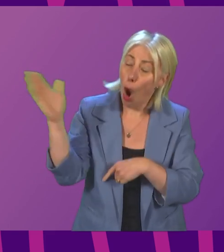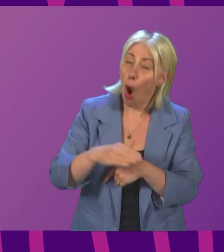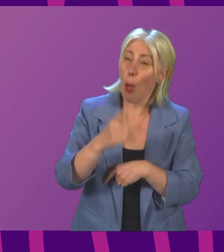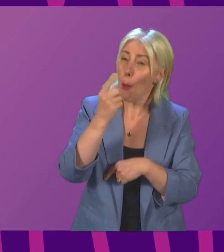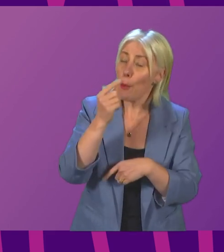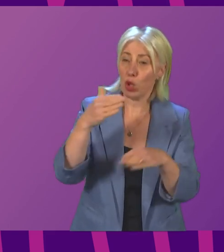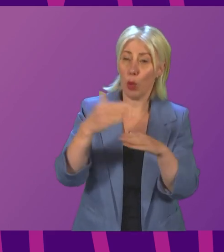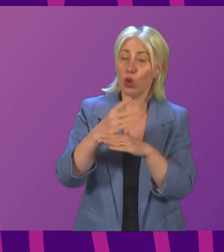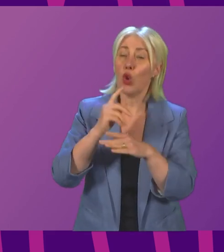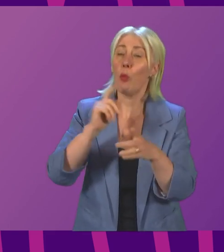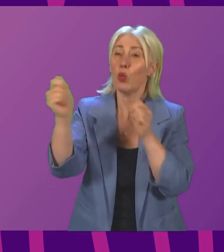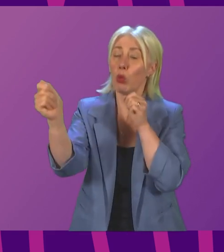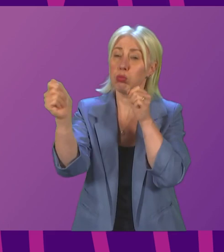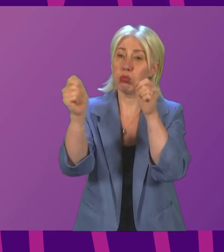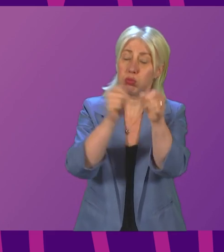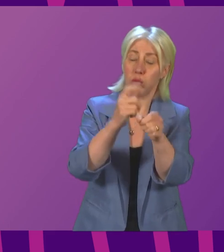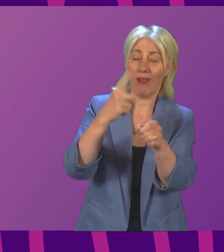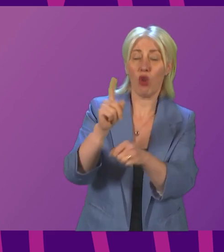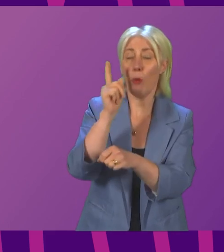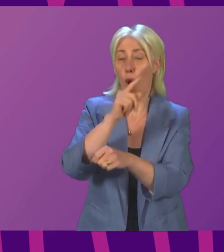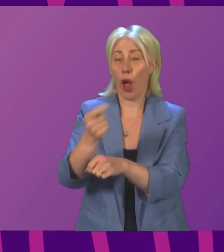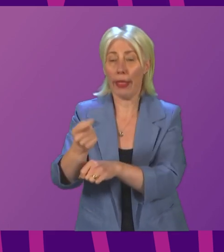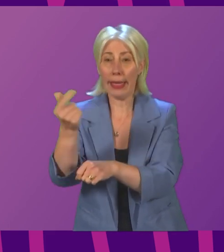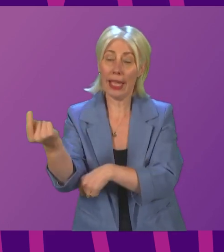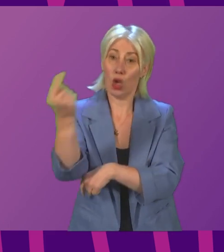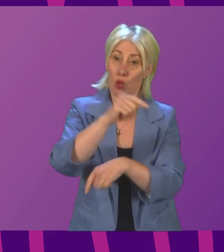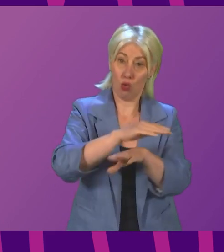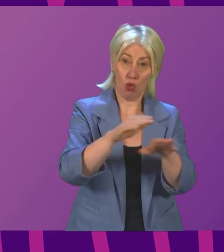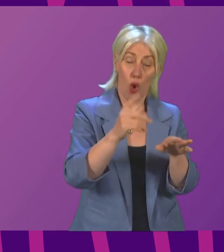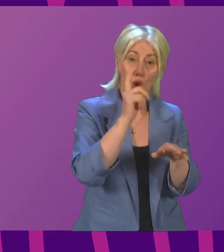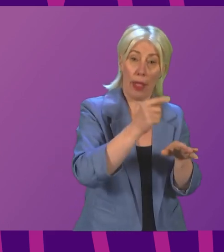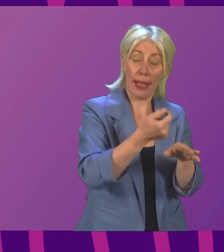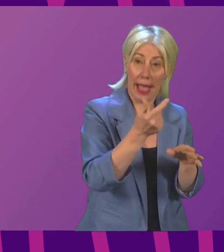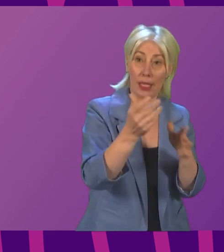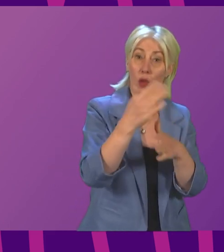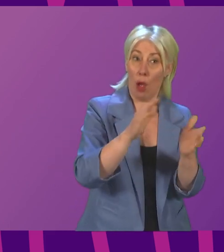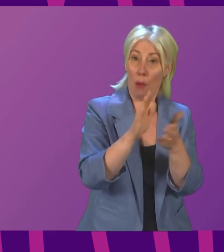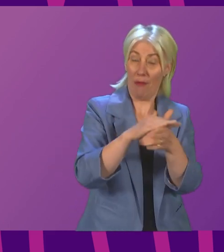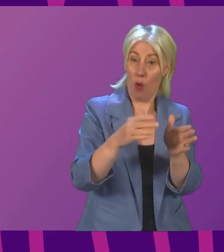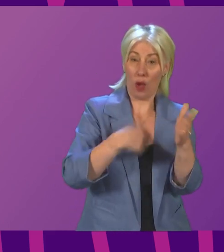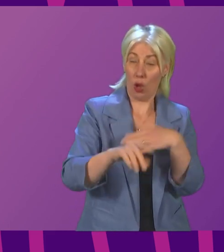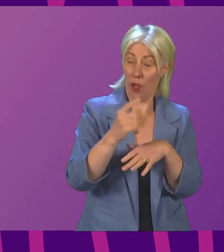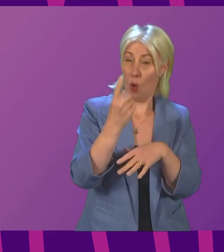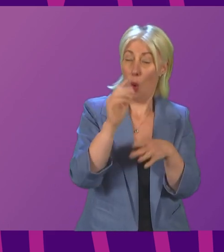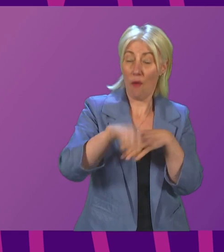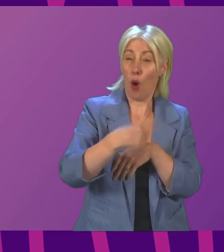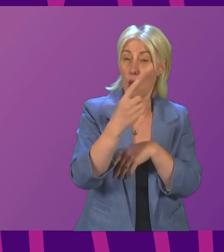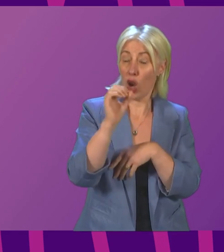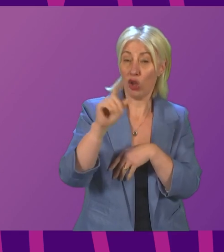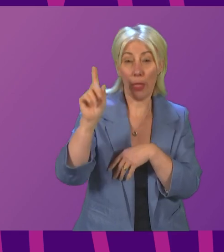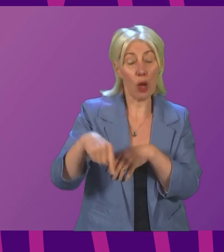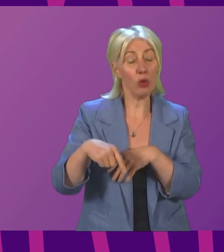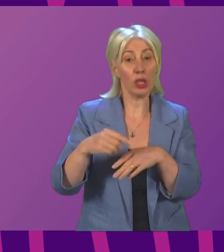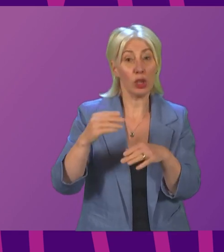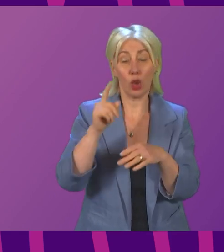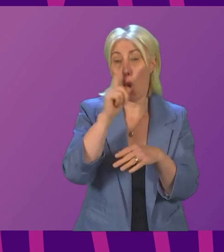and the industry's own drive to decarbonise will be harnessed before her government takes any decisions which could throw nearly 100,000 oil and gas jobs off a